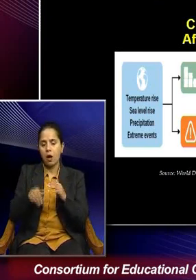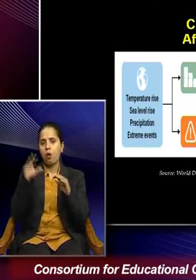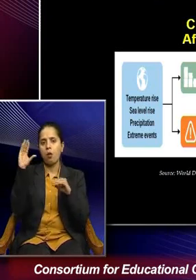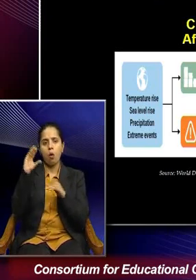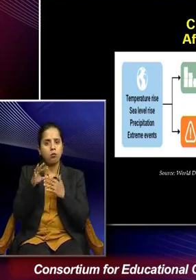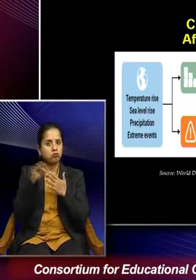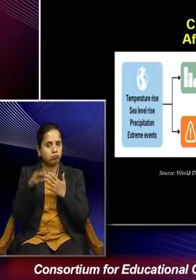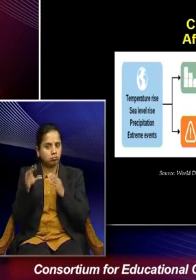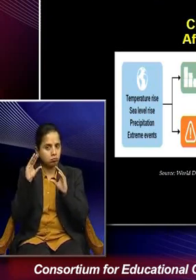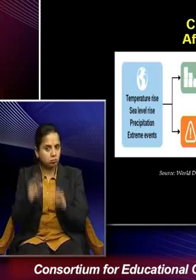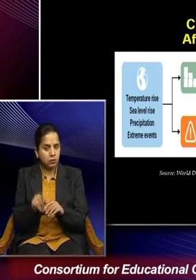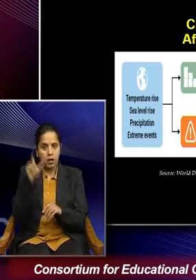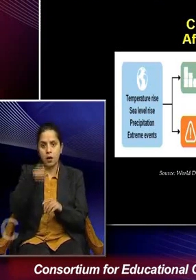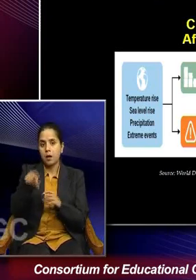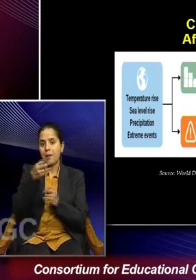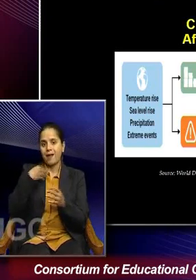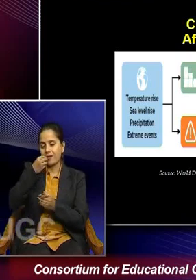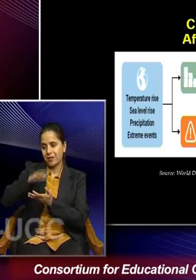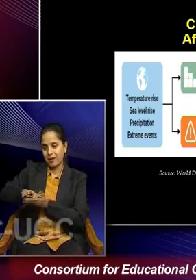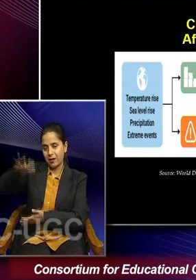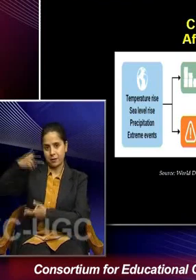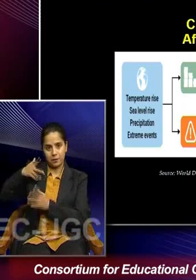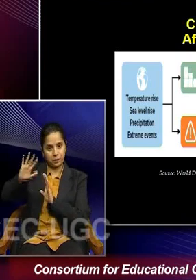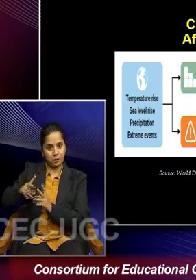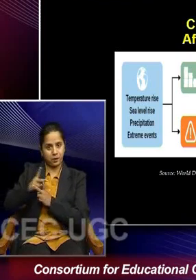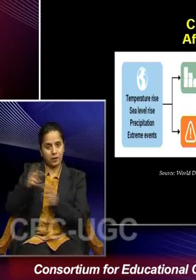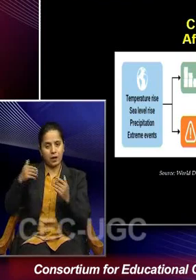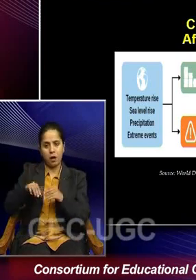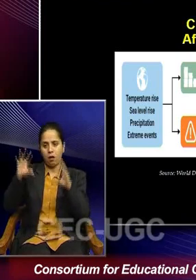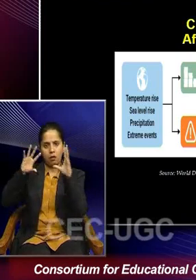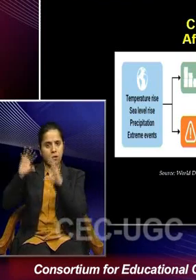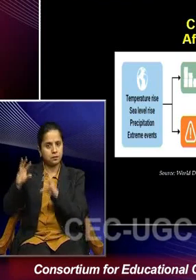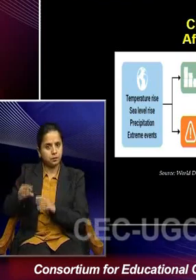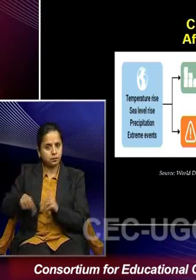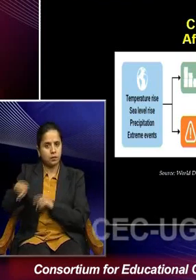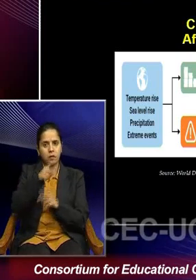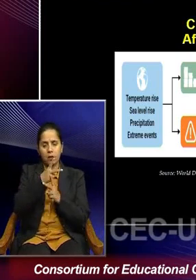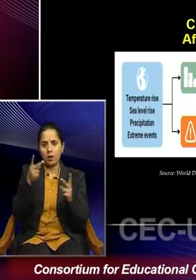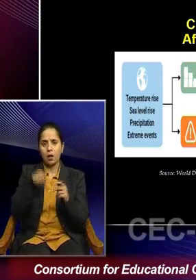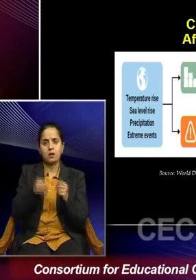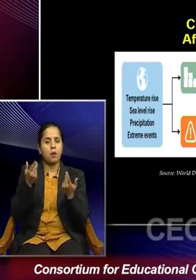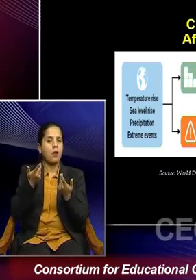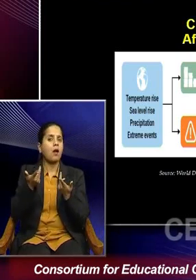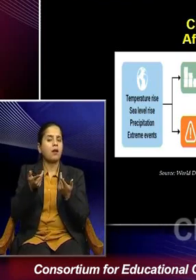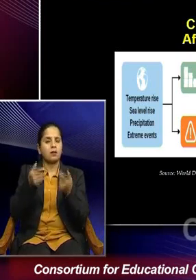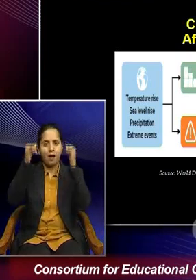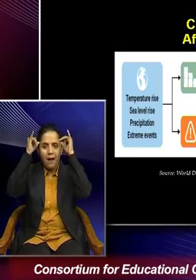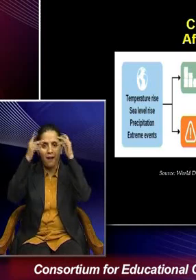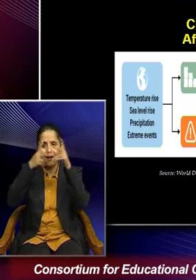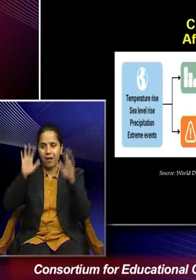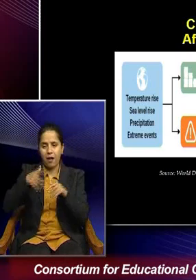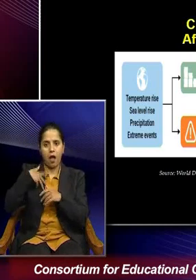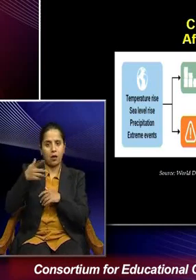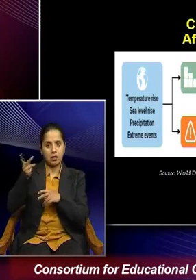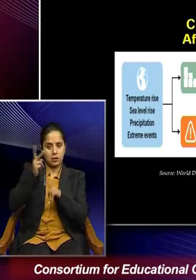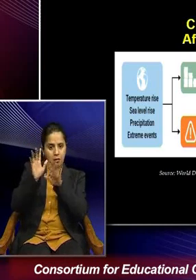Many times the livestock, you know, which are part of agriculture and primary sector is very difficult to rear them and look